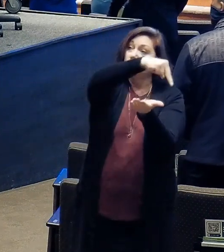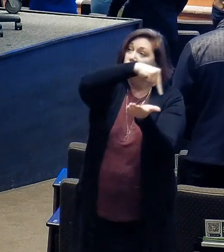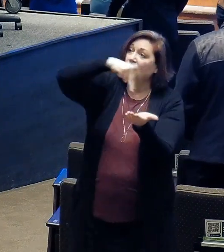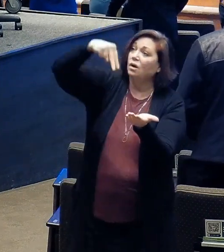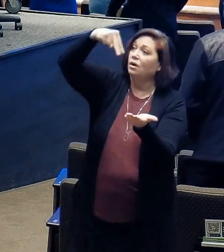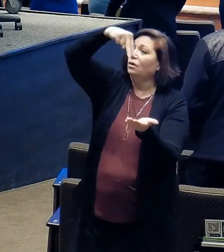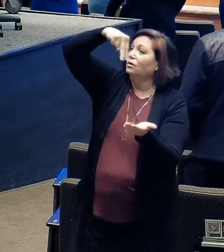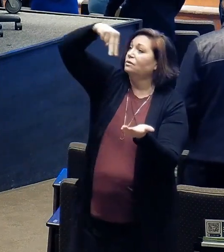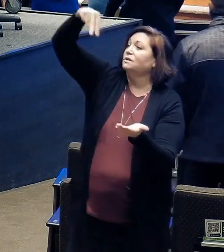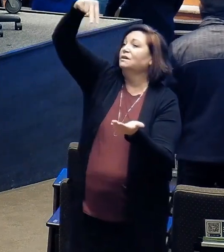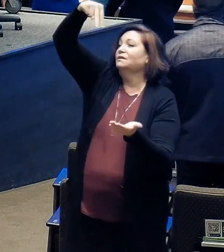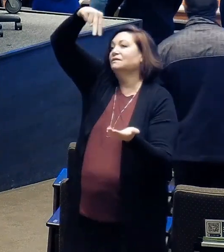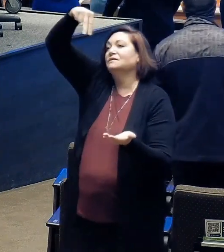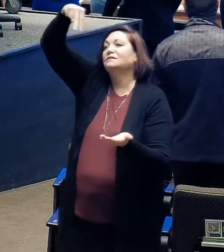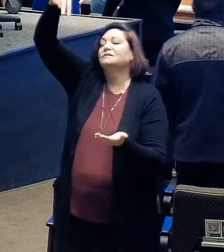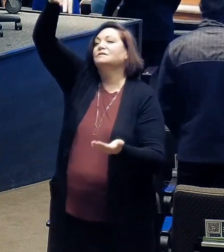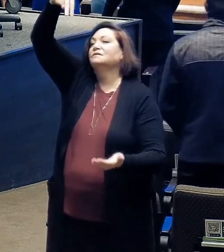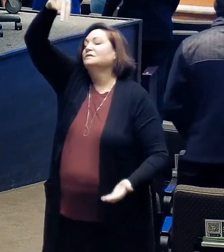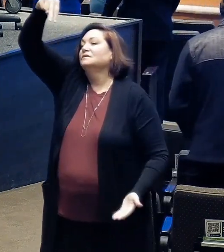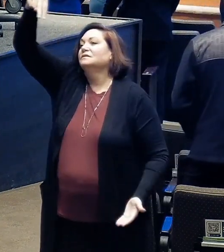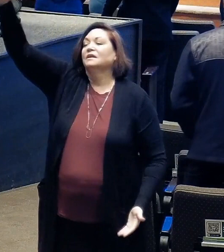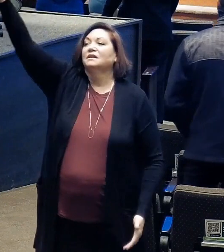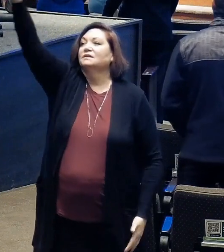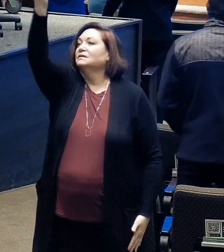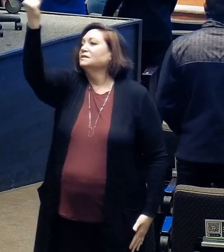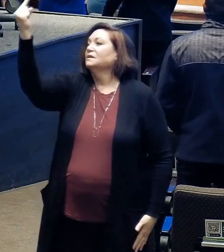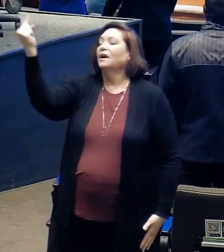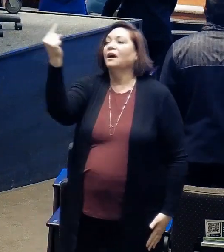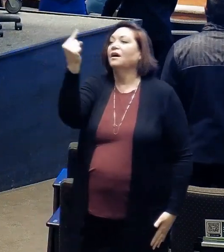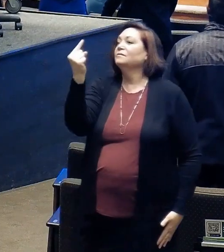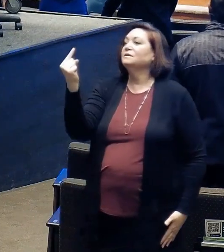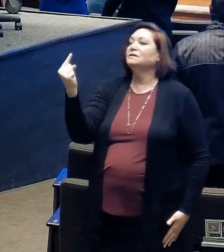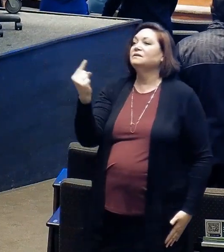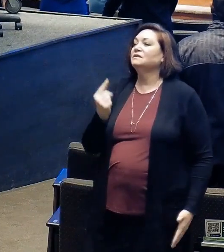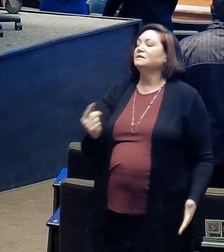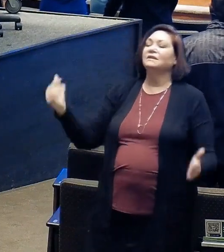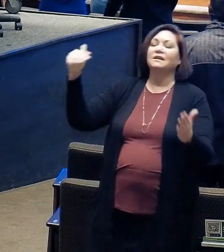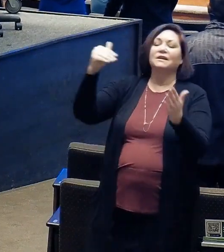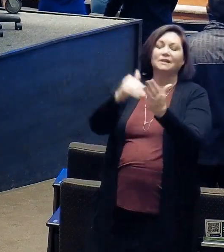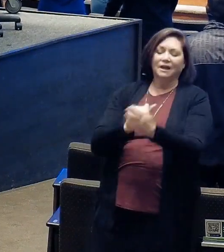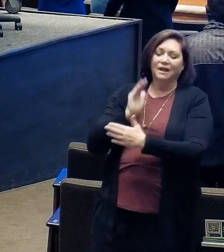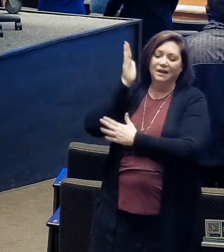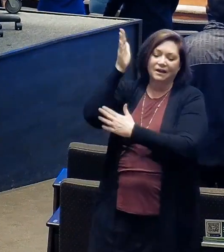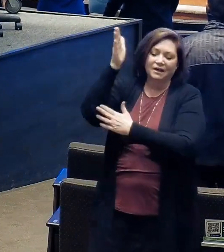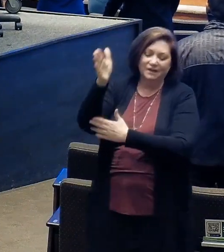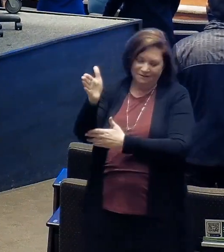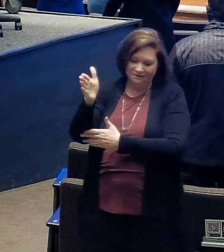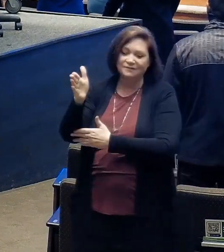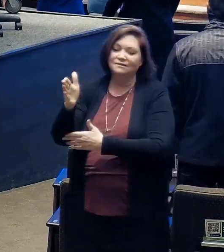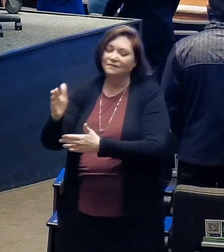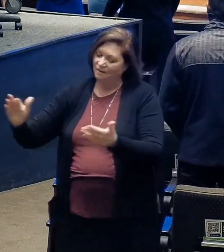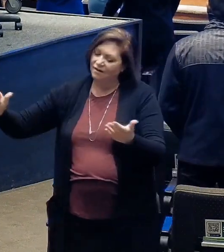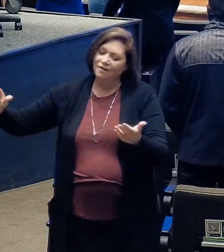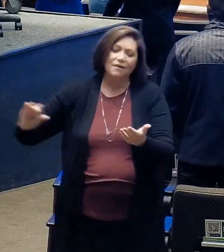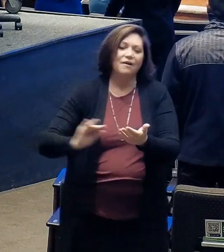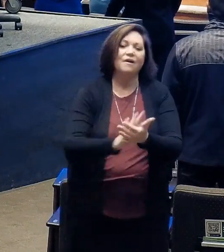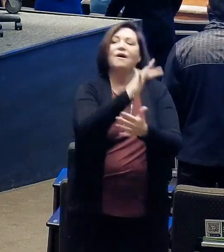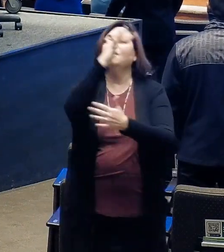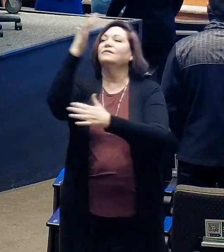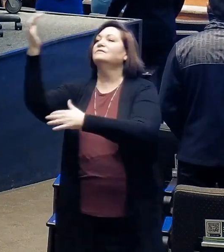freely forever, one day he's coming, oh glorious